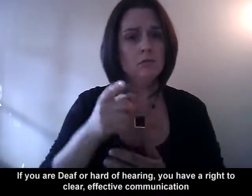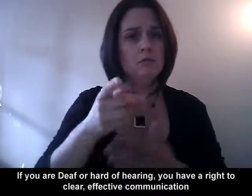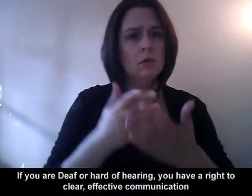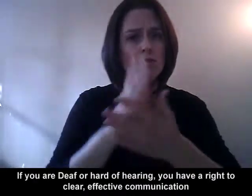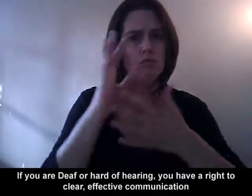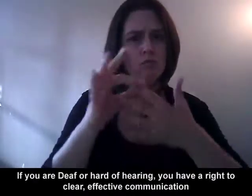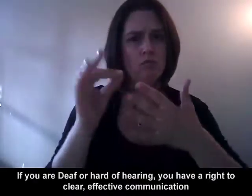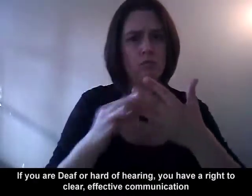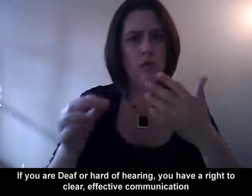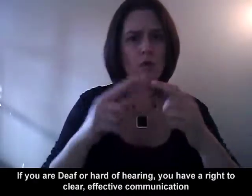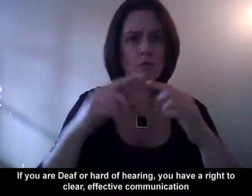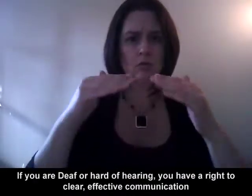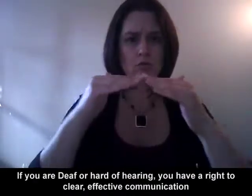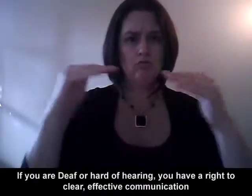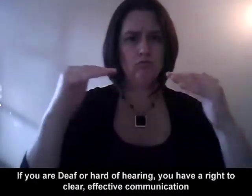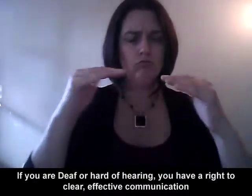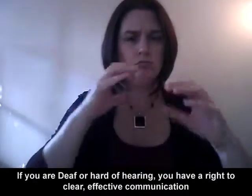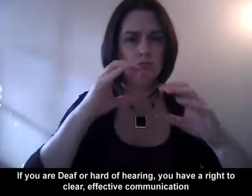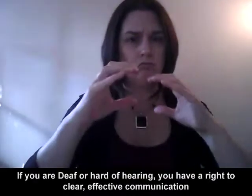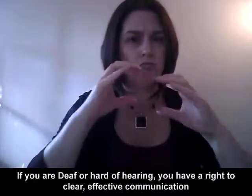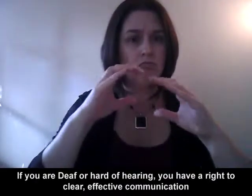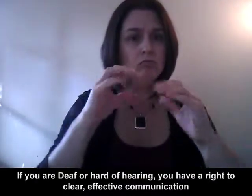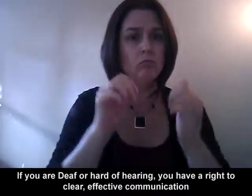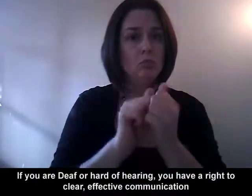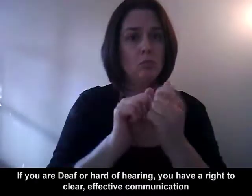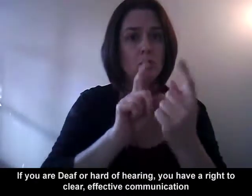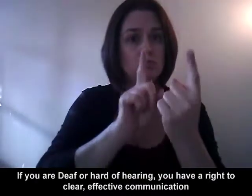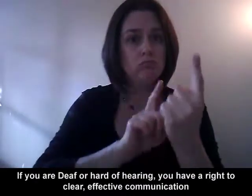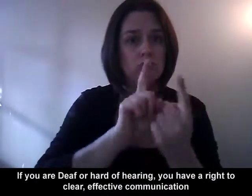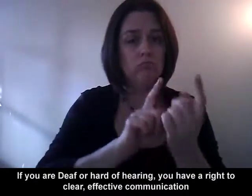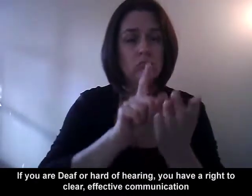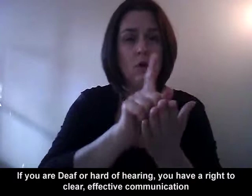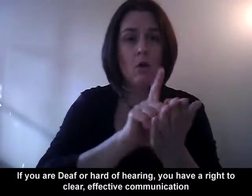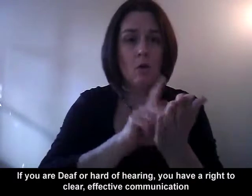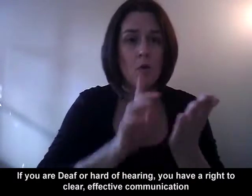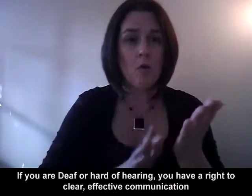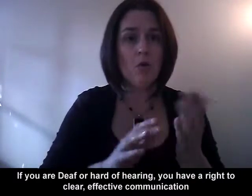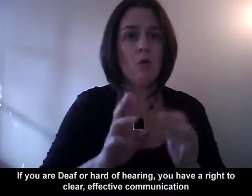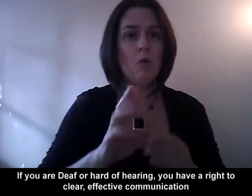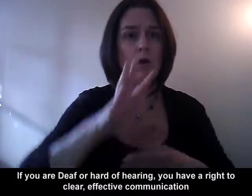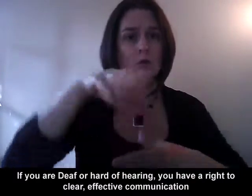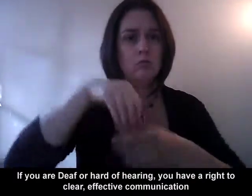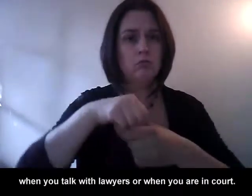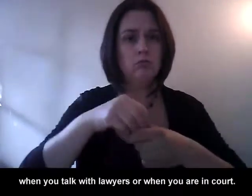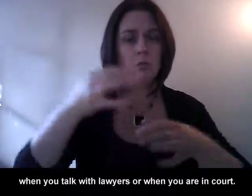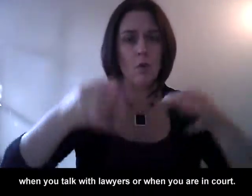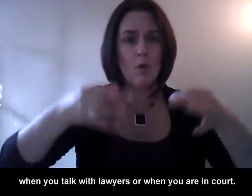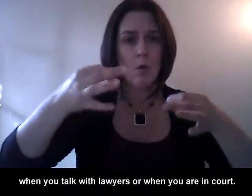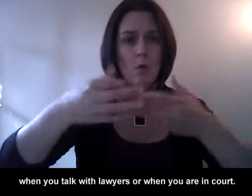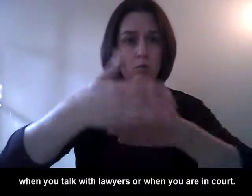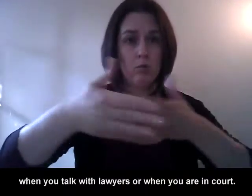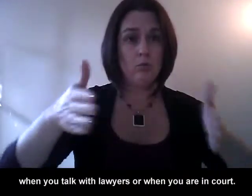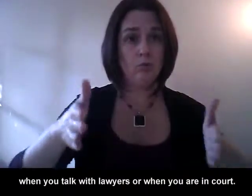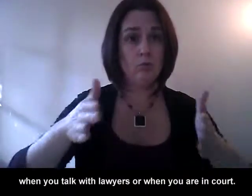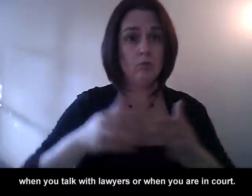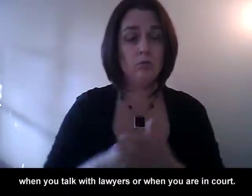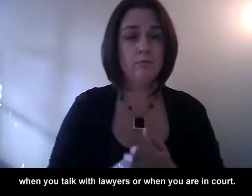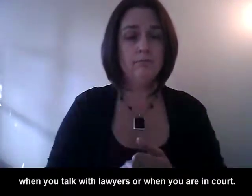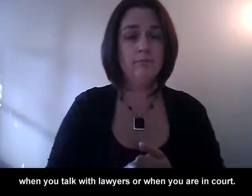If you are deaf or hard of hearing, you have a right to clear, effective communication when you talk with lawyers or